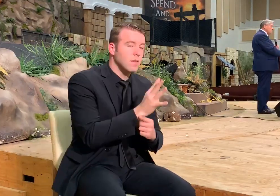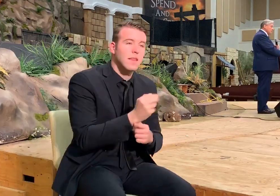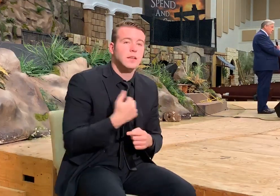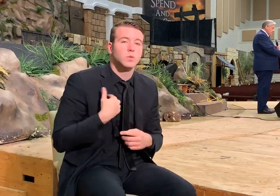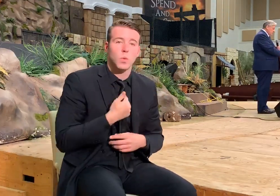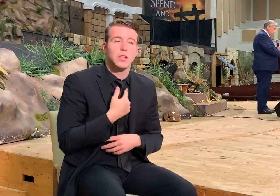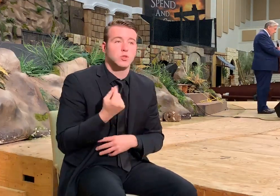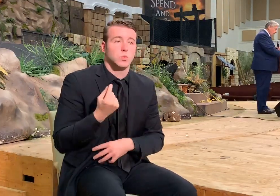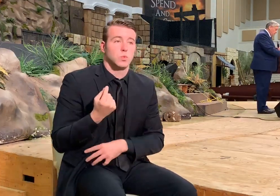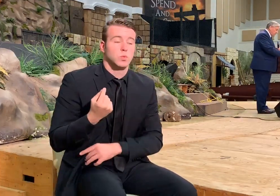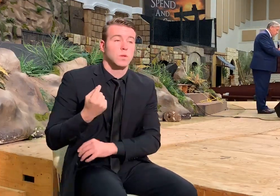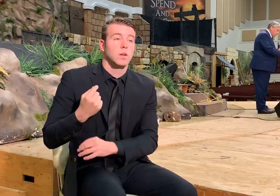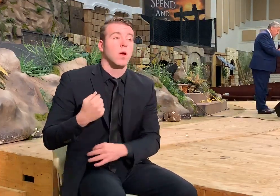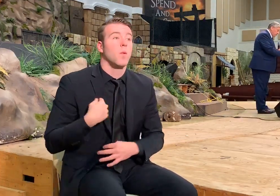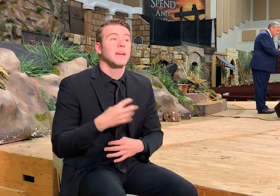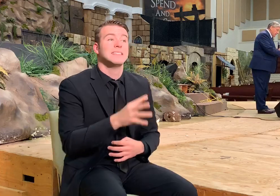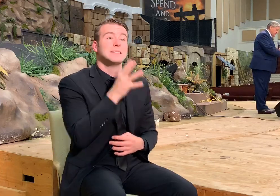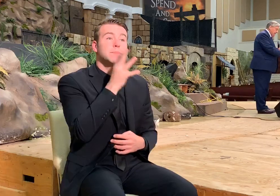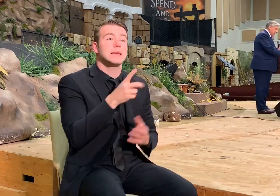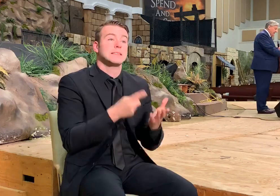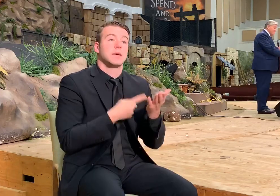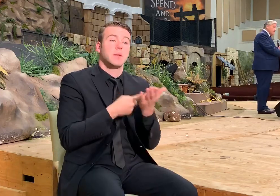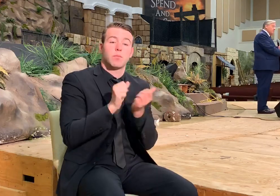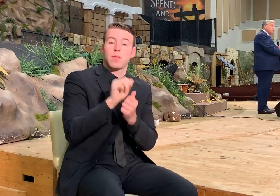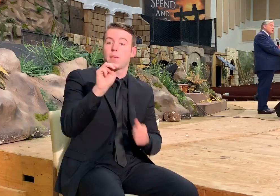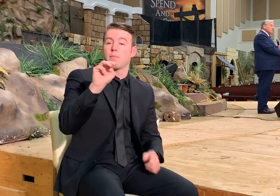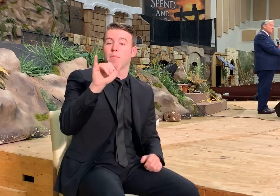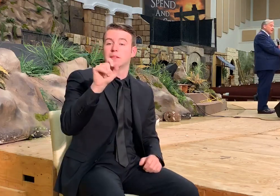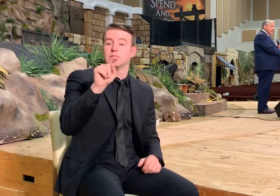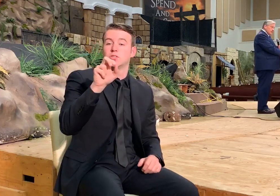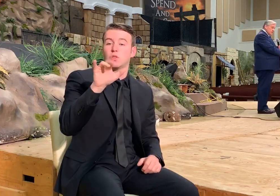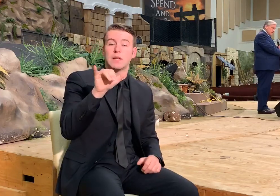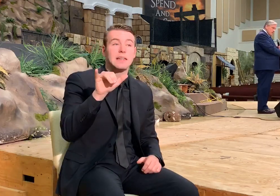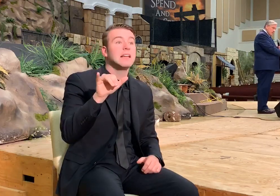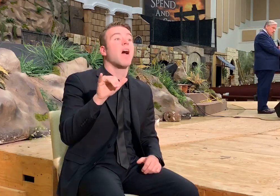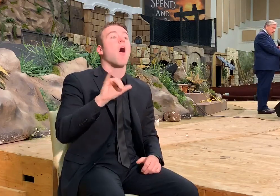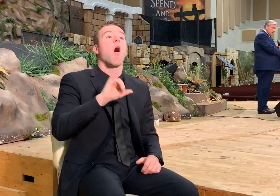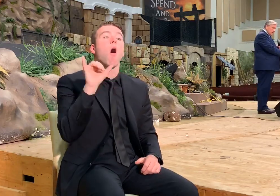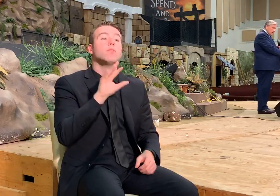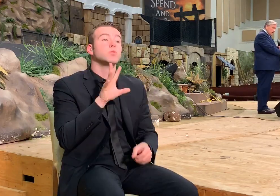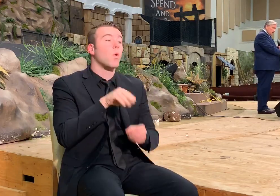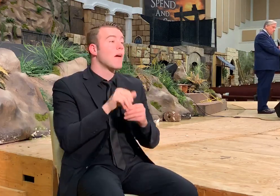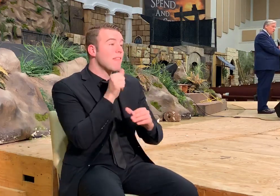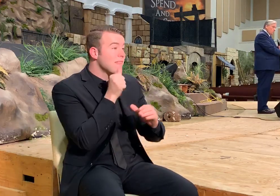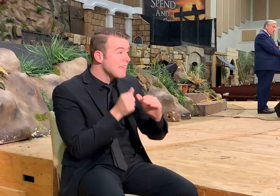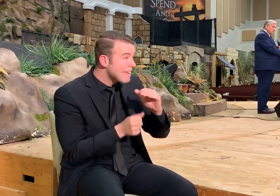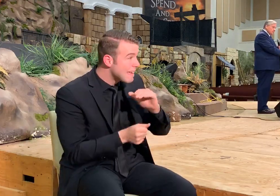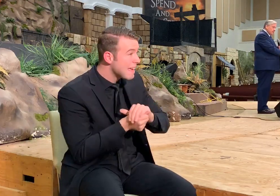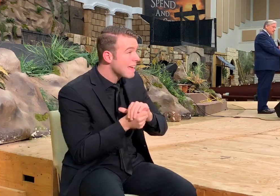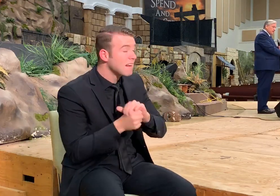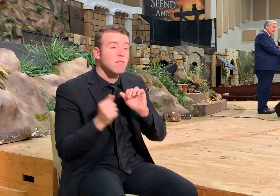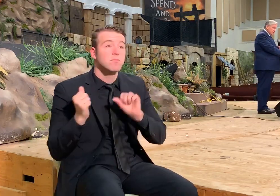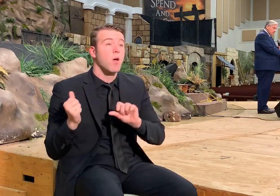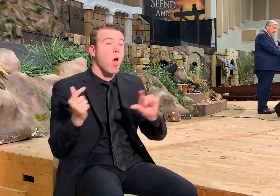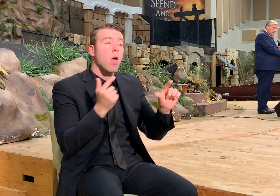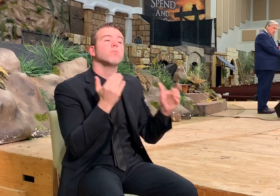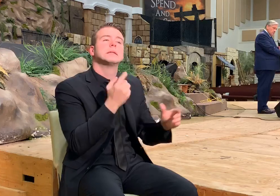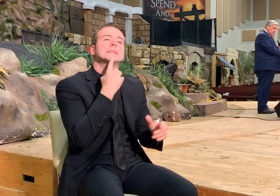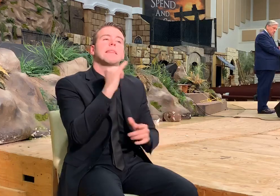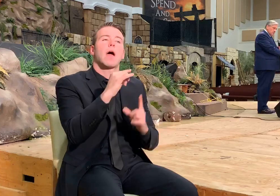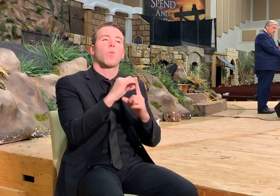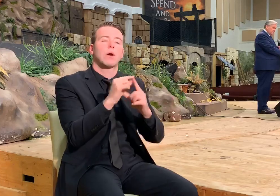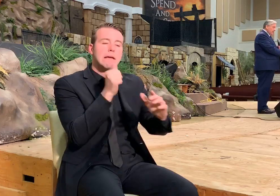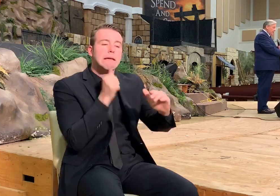We speak it in a mystery. Even the hidden. Everyone said hidden.